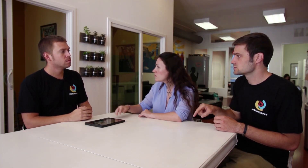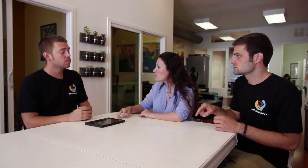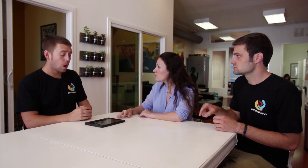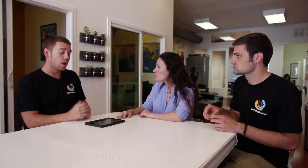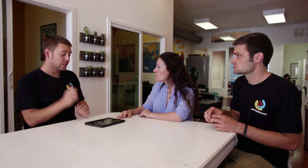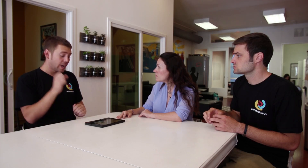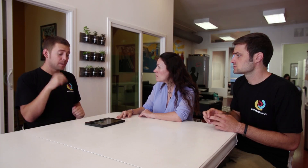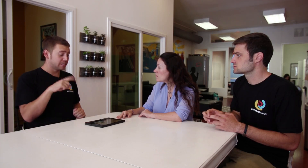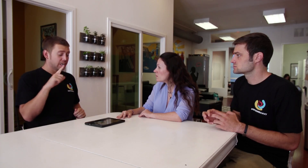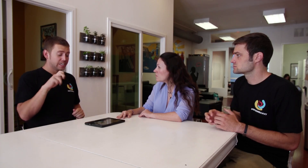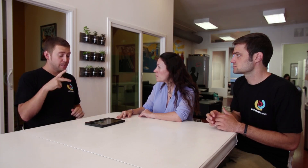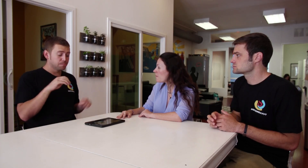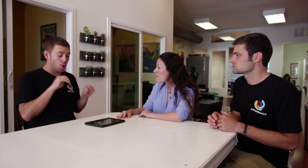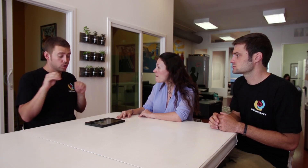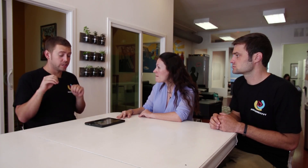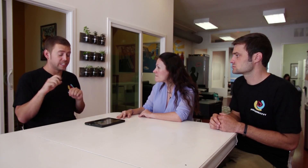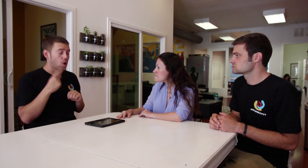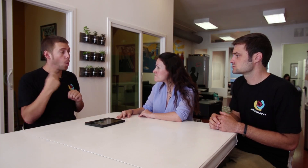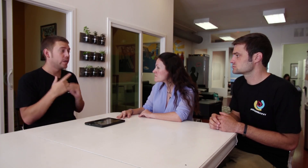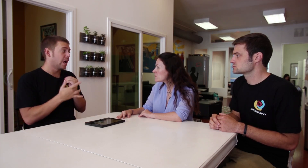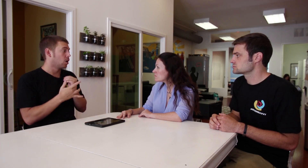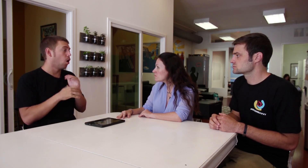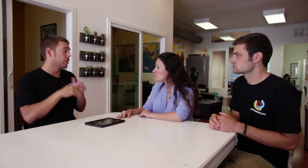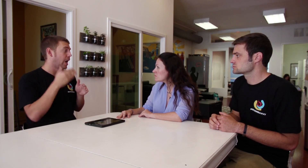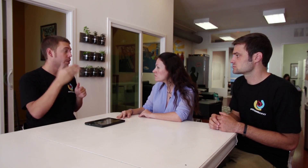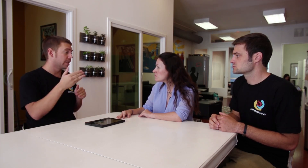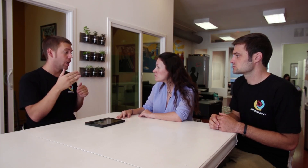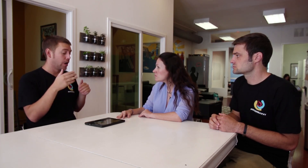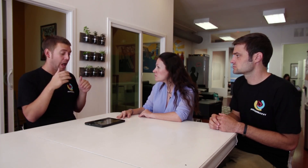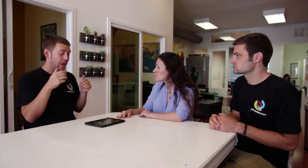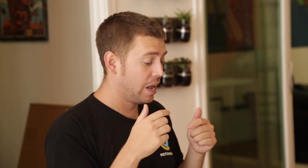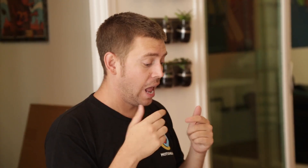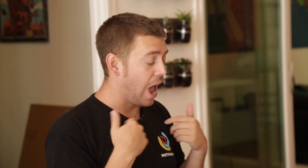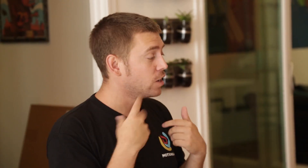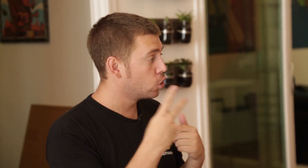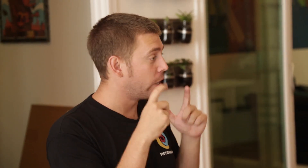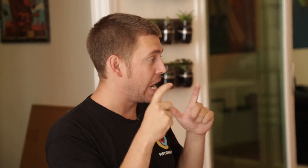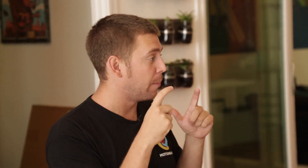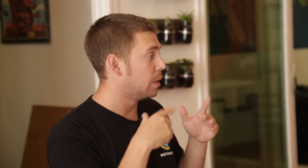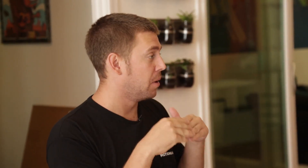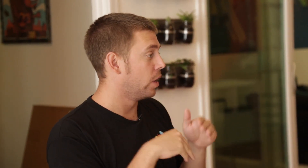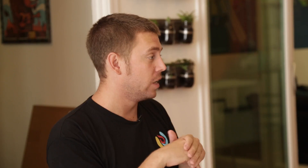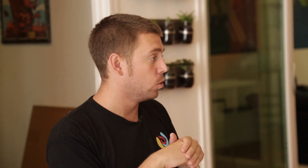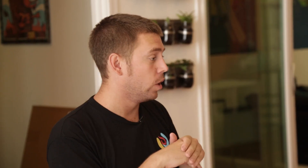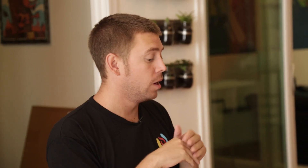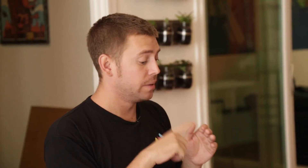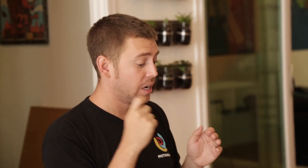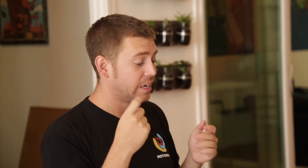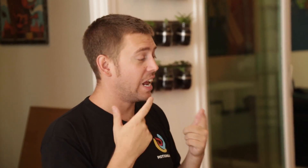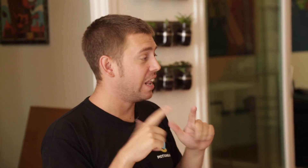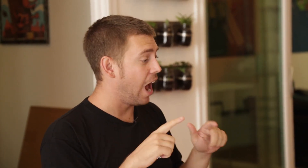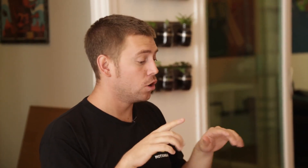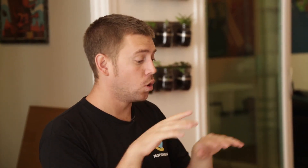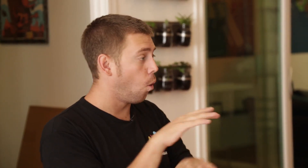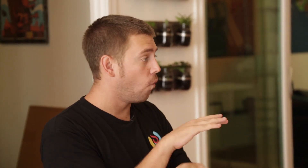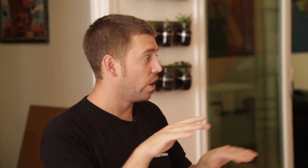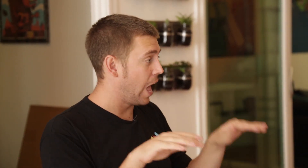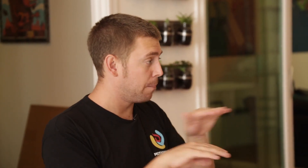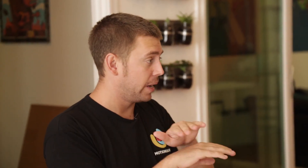Well, yes, because Leap Motion is the only technology out there that has two cameras built into it. Mm Because it allows overlapping